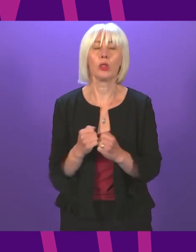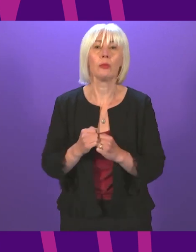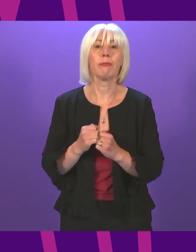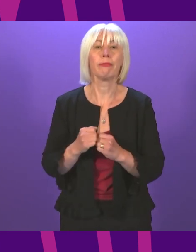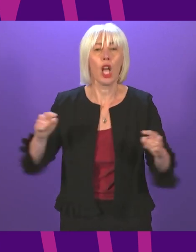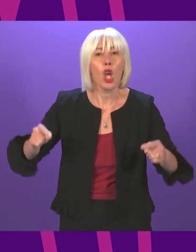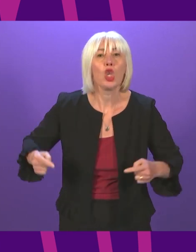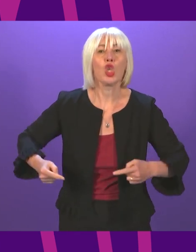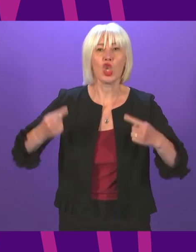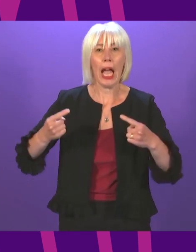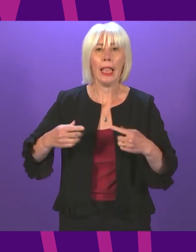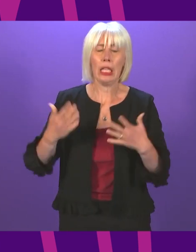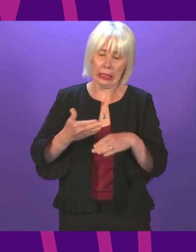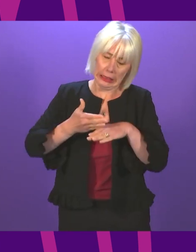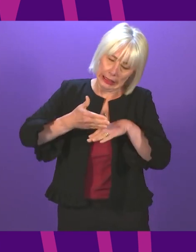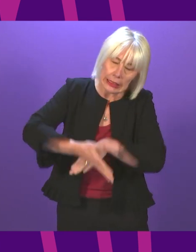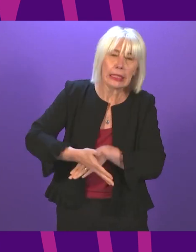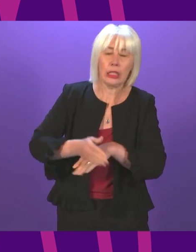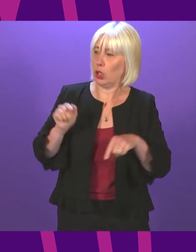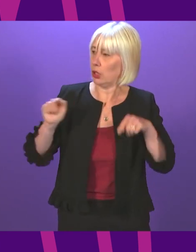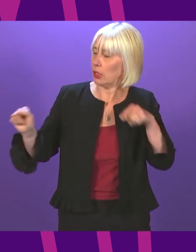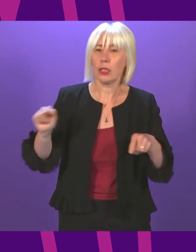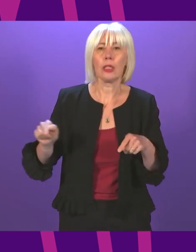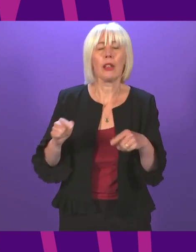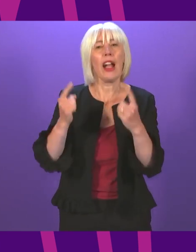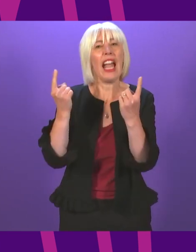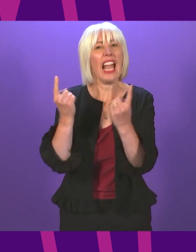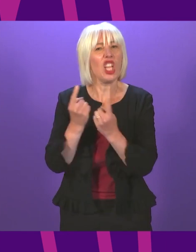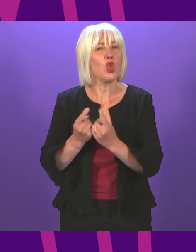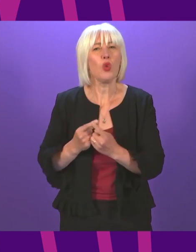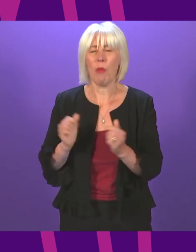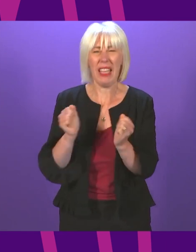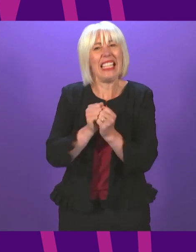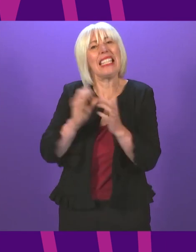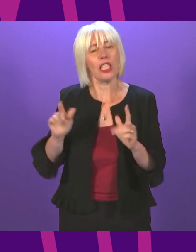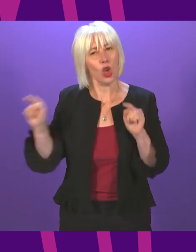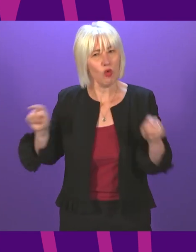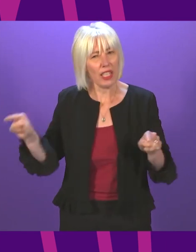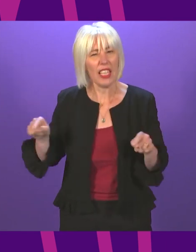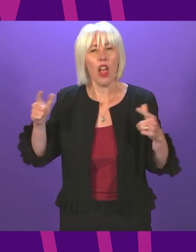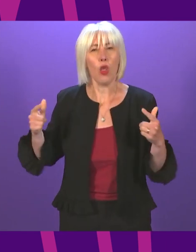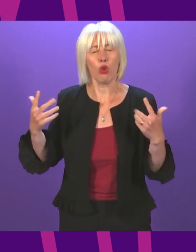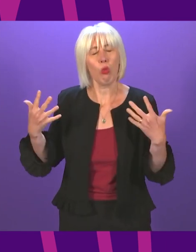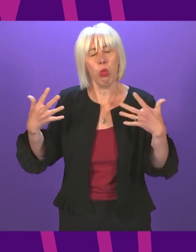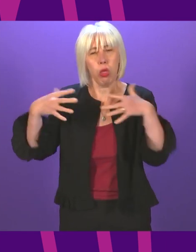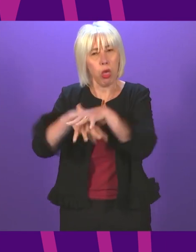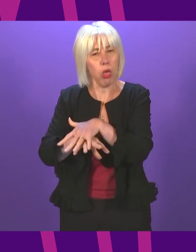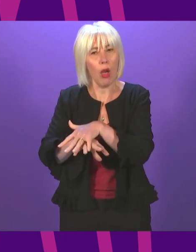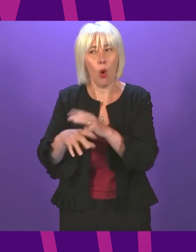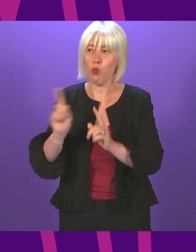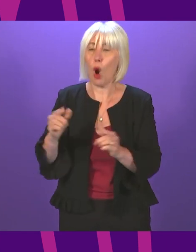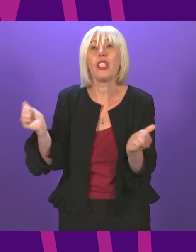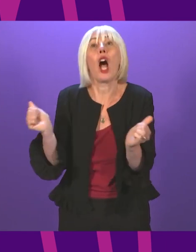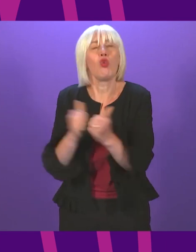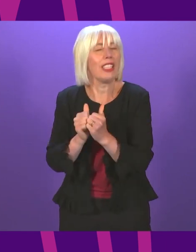of working together, of not allowing the issues on which we disagree, to obscure those on which we do agree,